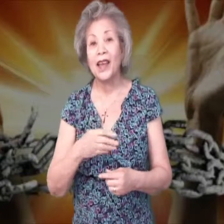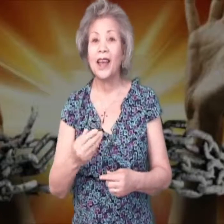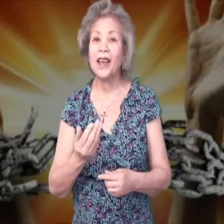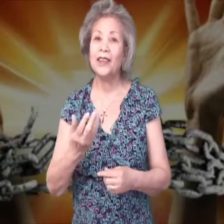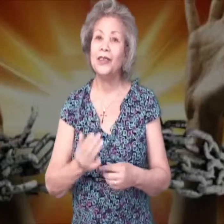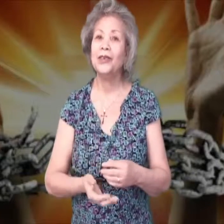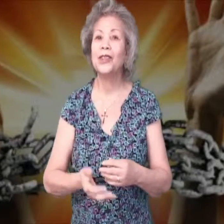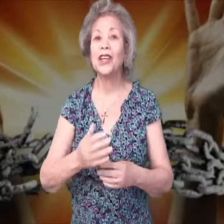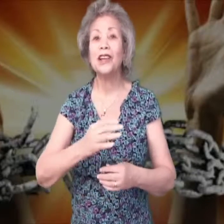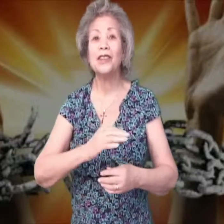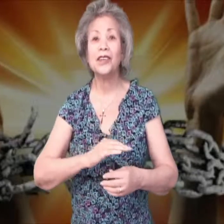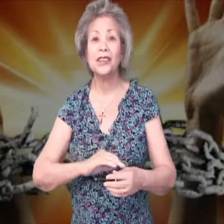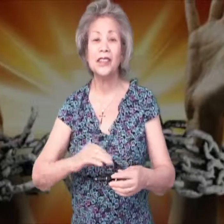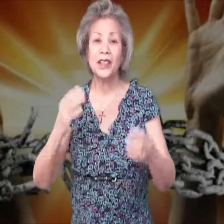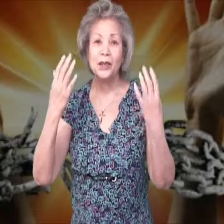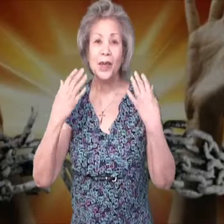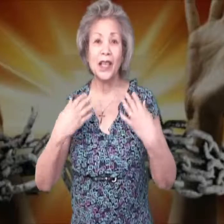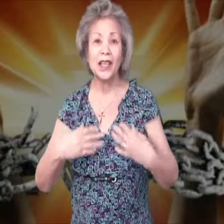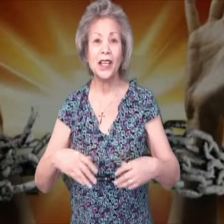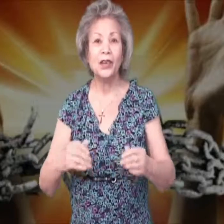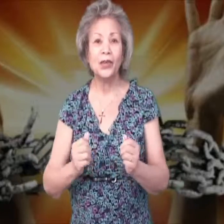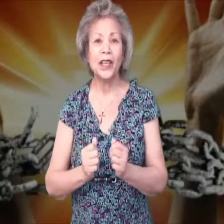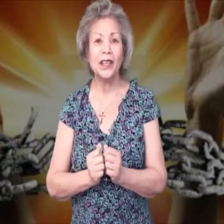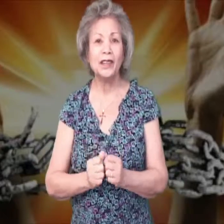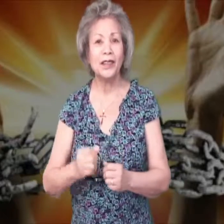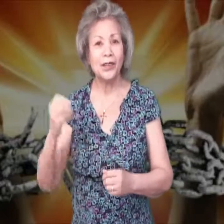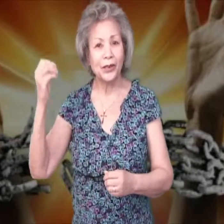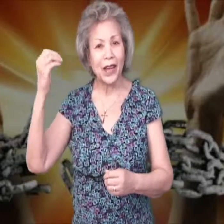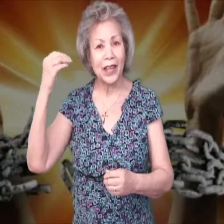and you covered me with grace.